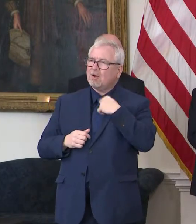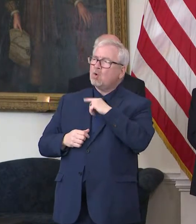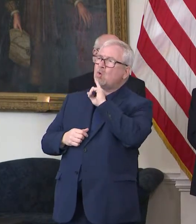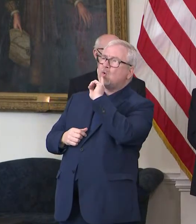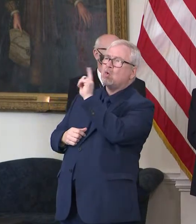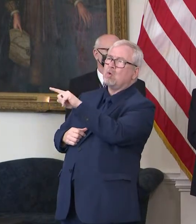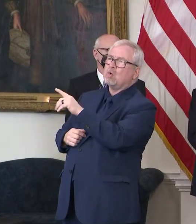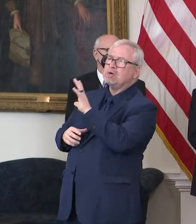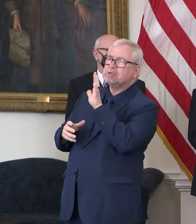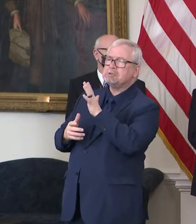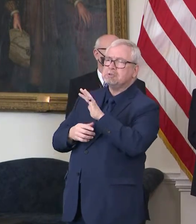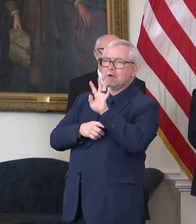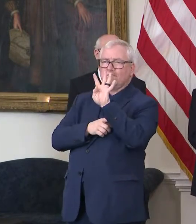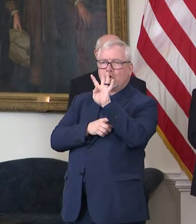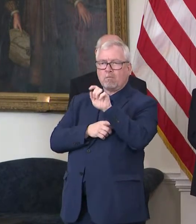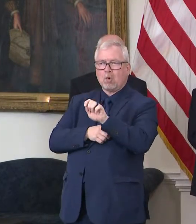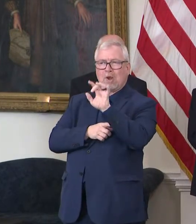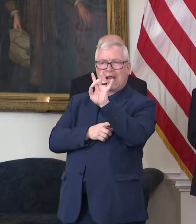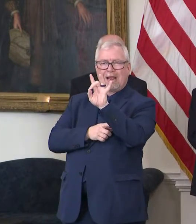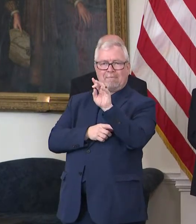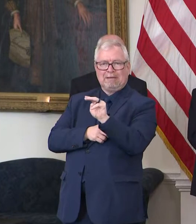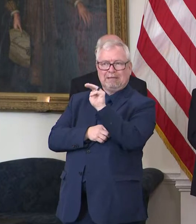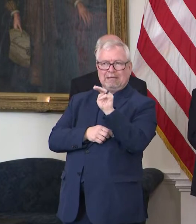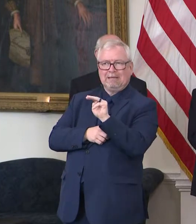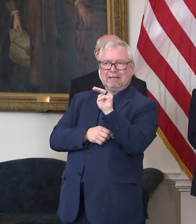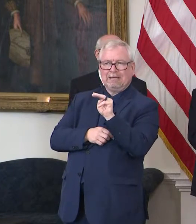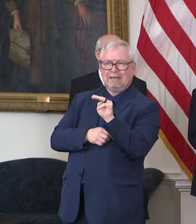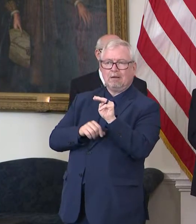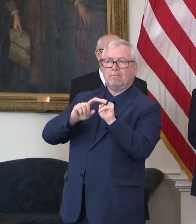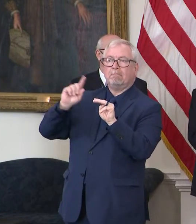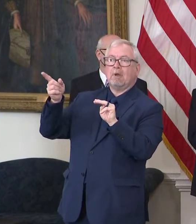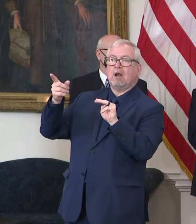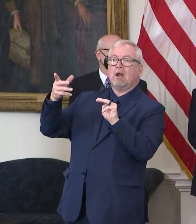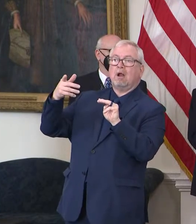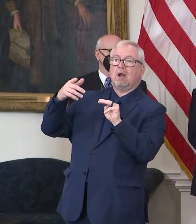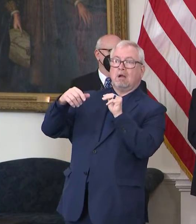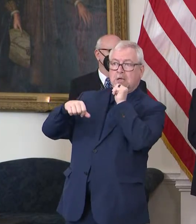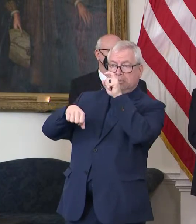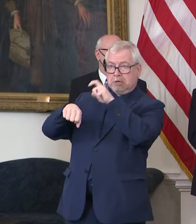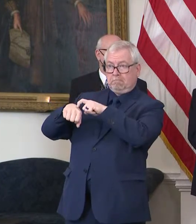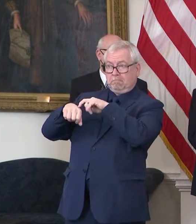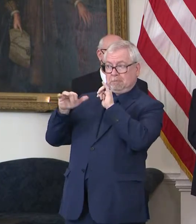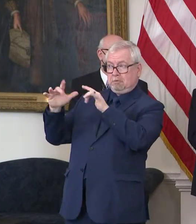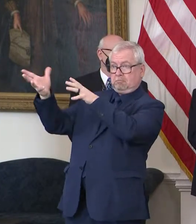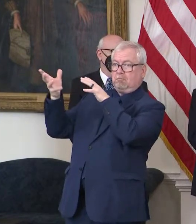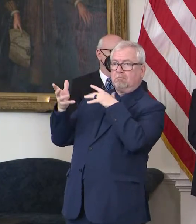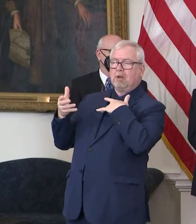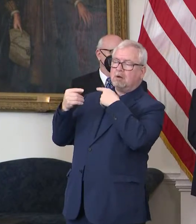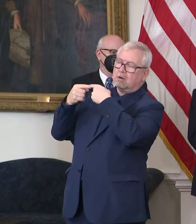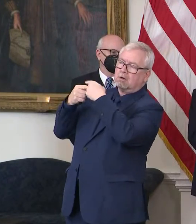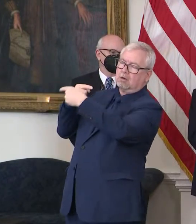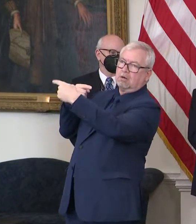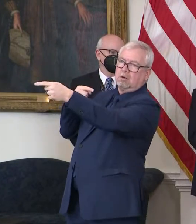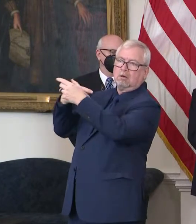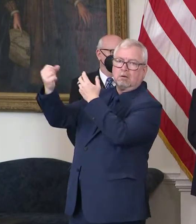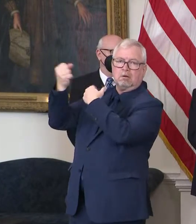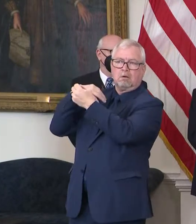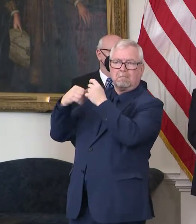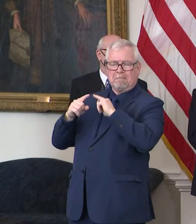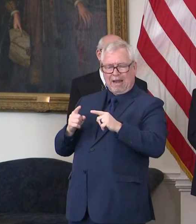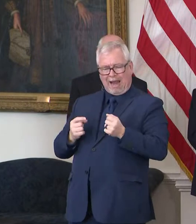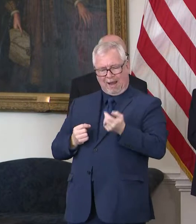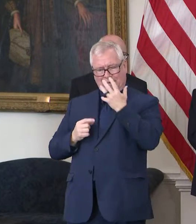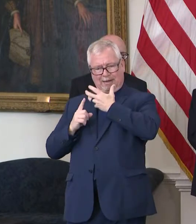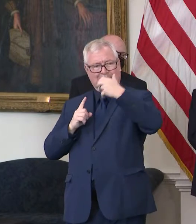like that. Uh, but they were, they're over a different period of time, so I can't give you exactly. I just know, you know, and part of the discussion with the White House was,